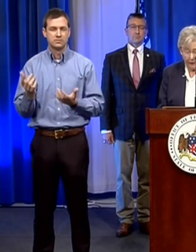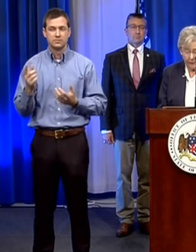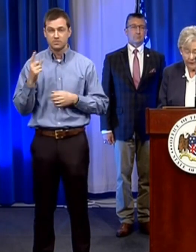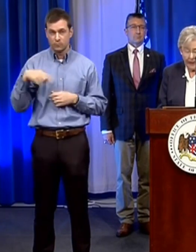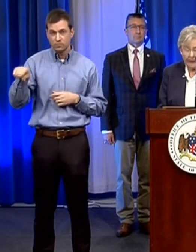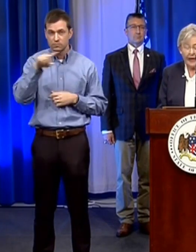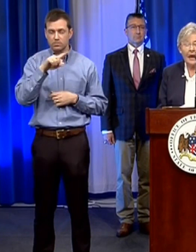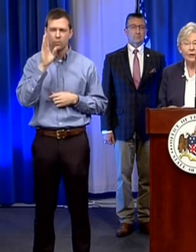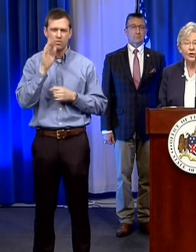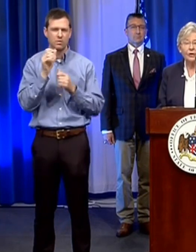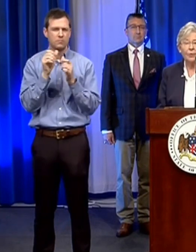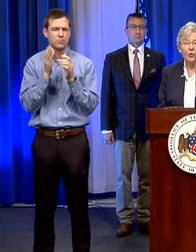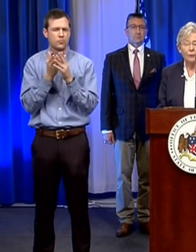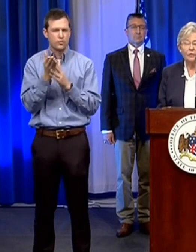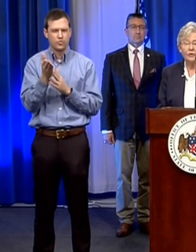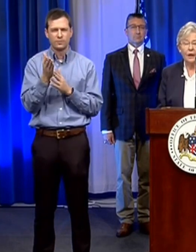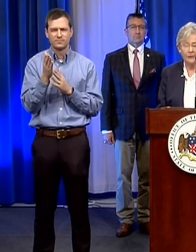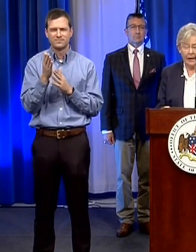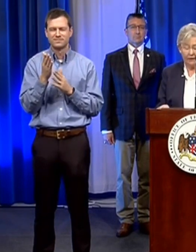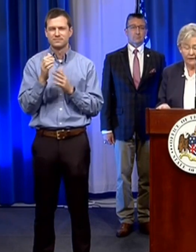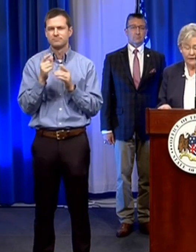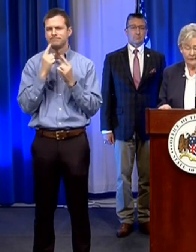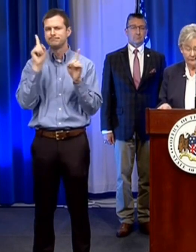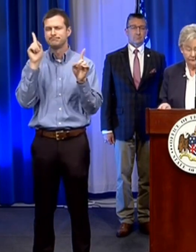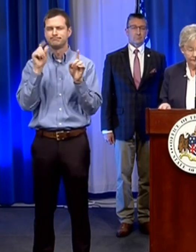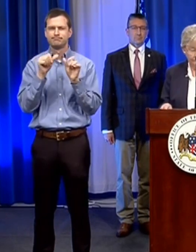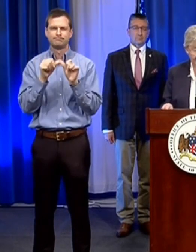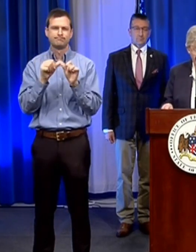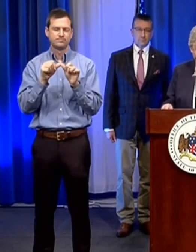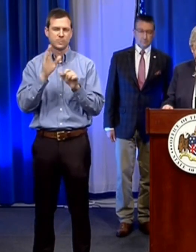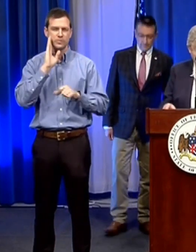together now i'll turn the program over to dr harris